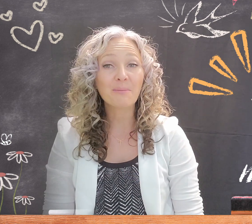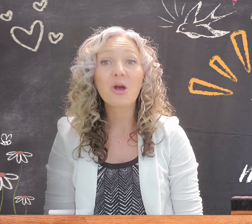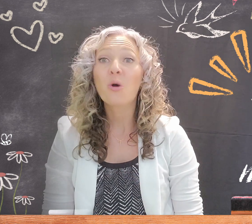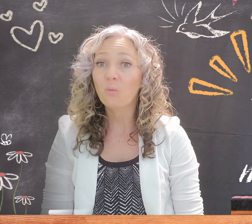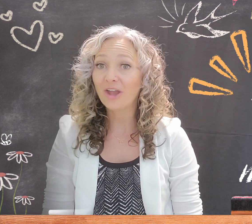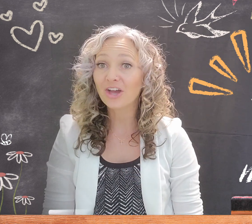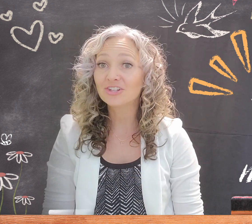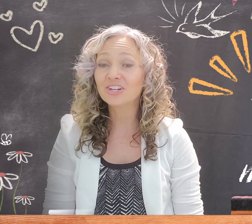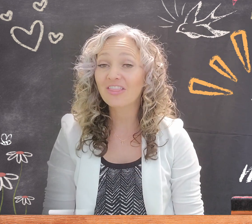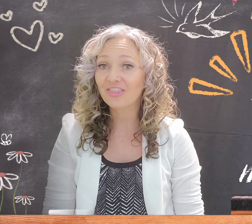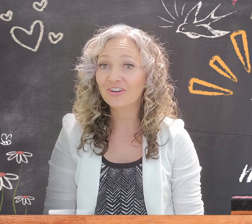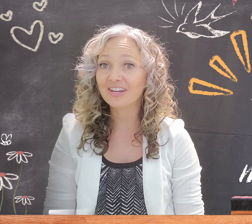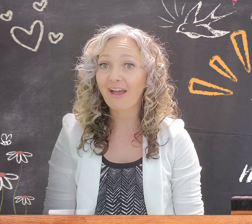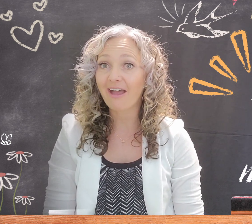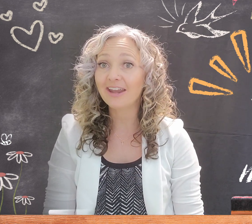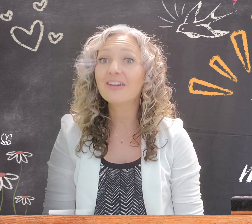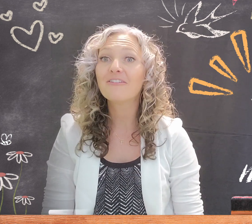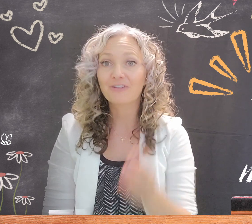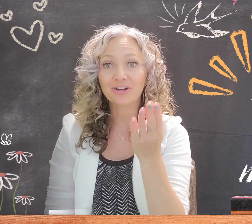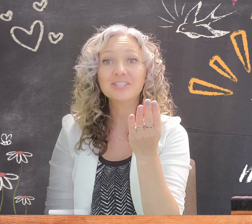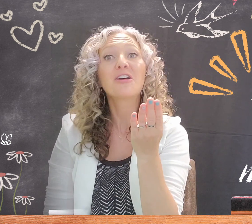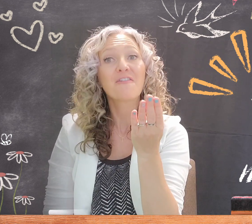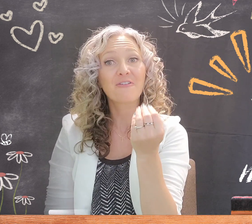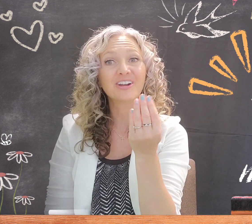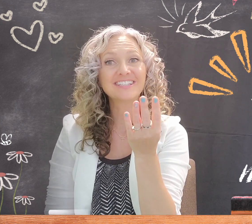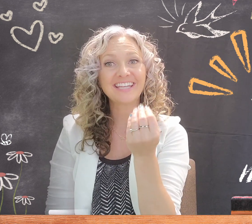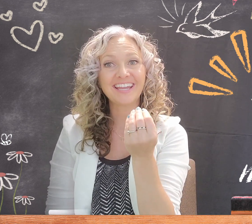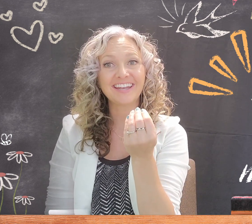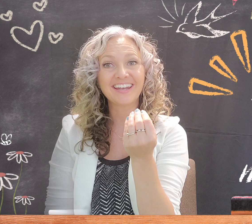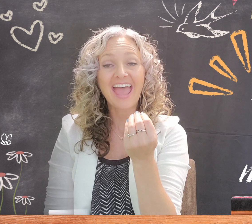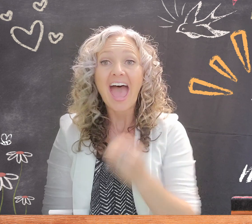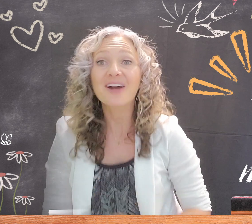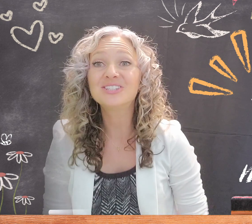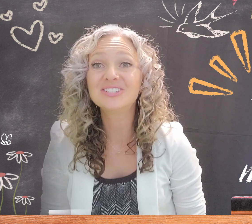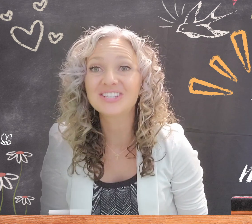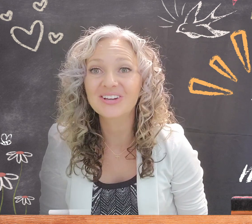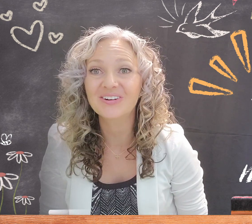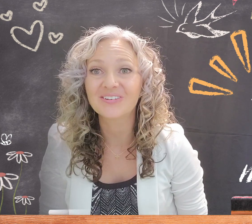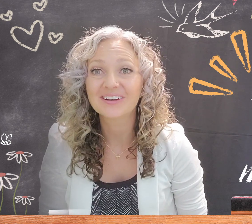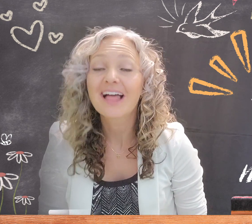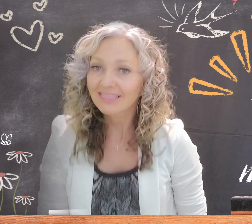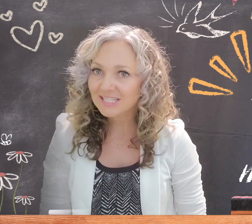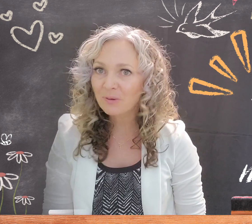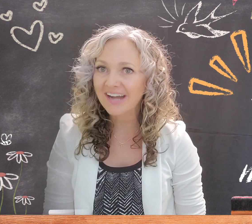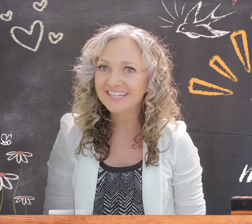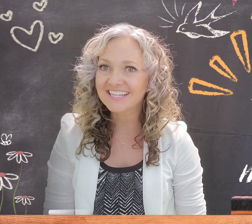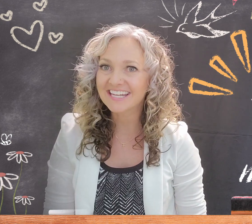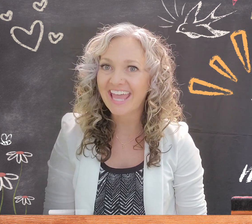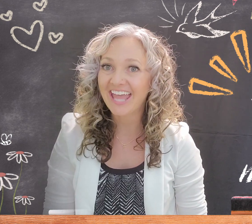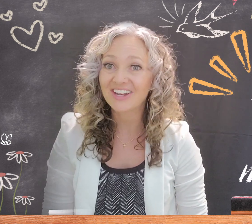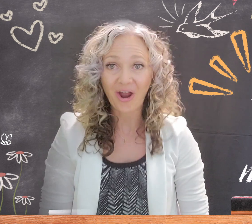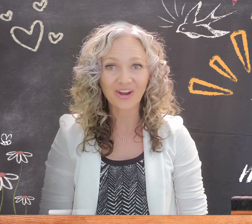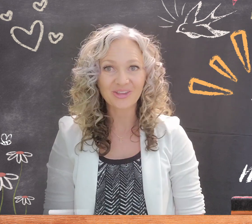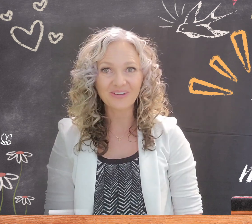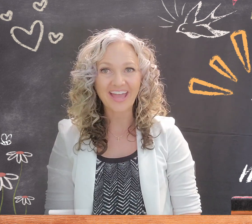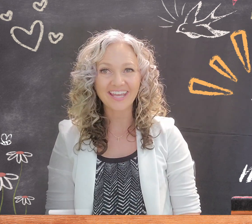139, verse 14. How'd you do? Let's practice it again. Are you ready?